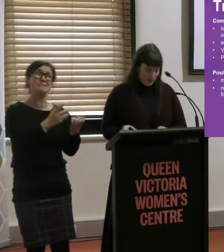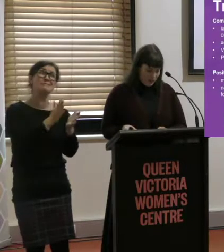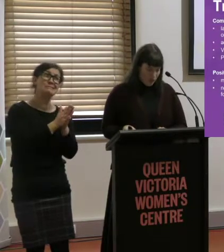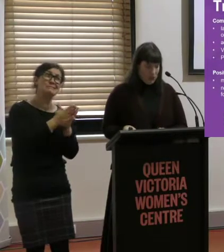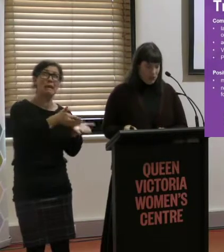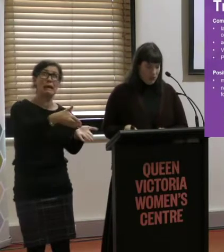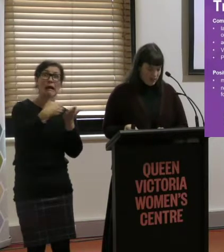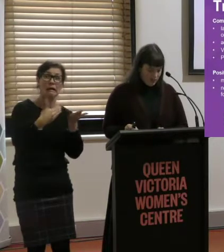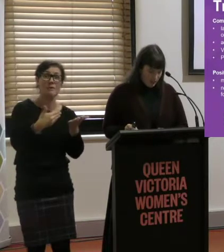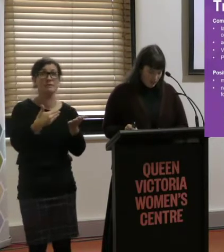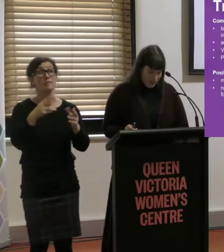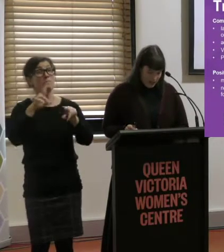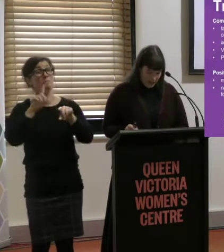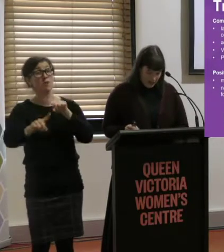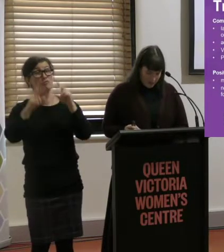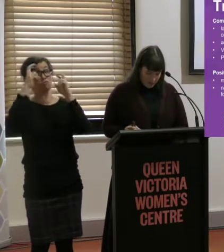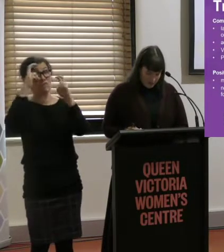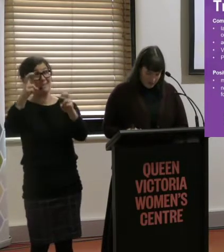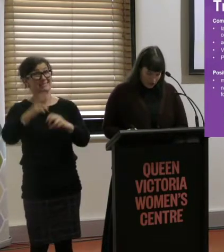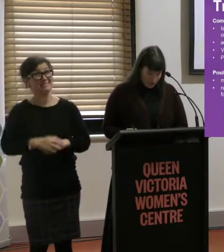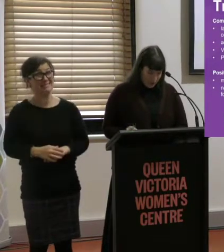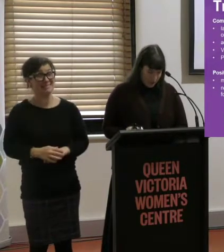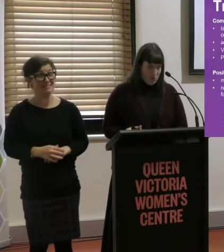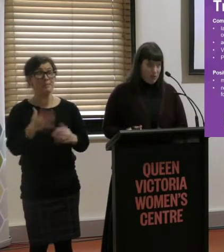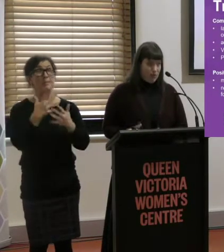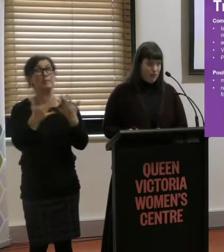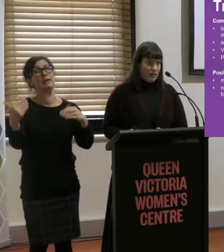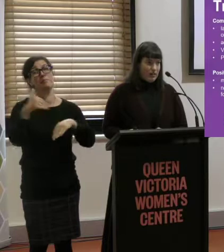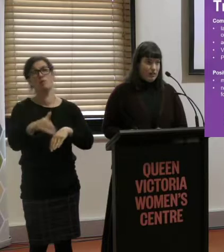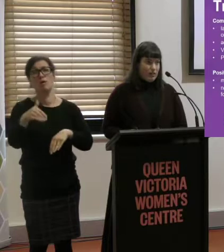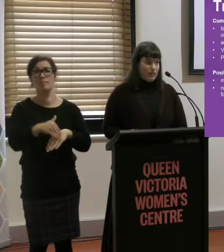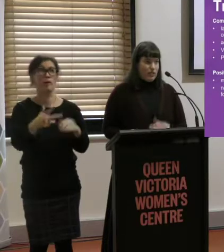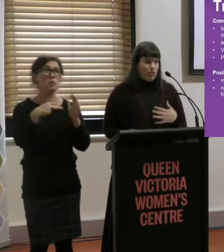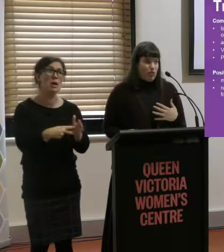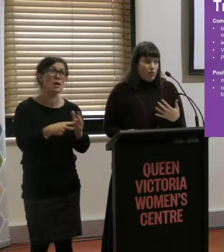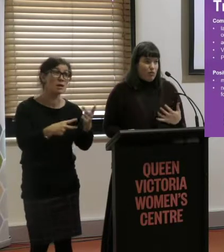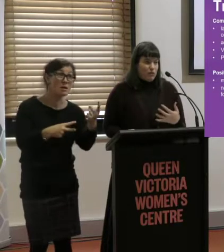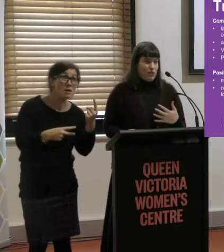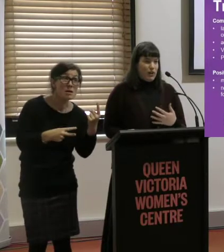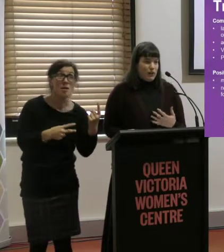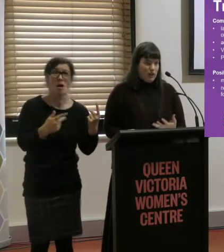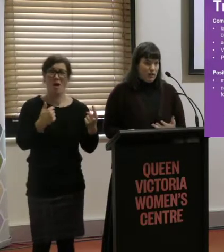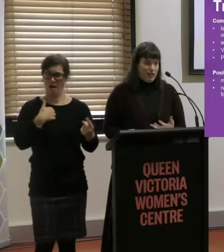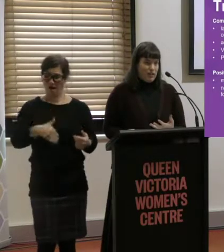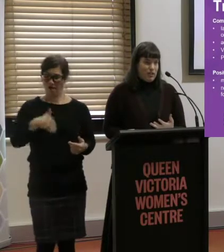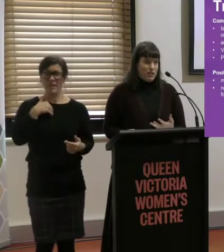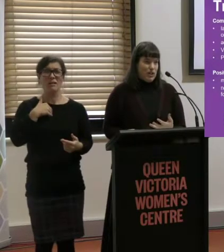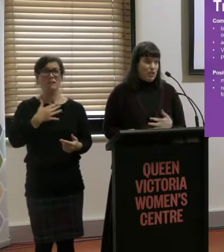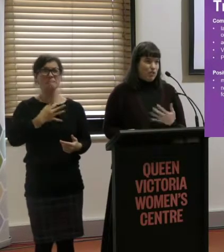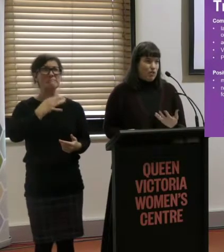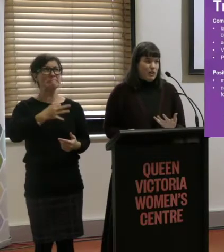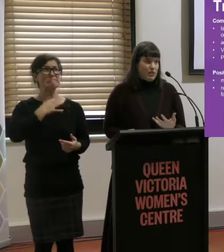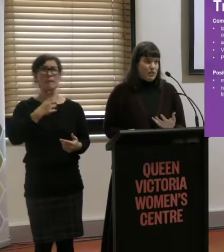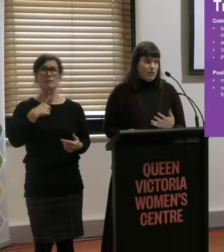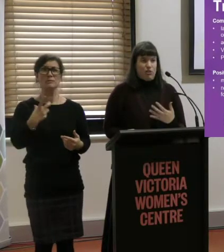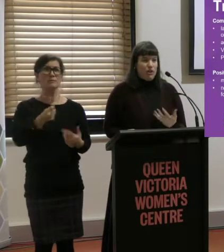or most trains actually, was a big issue that came up for people and that feeling that you're vulnerable because you have to rely on another person and